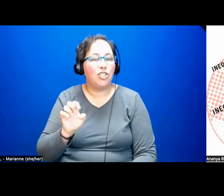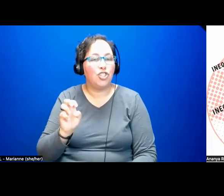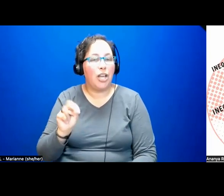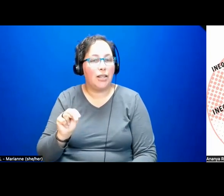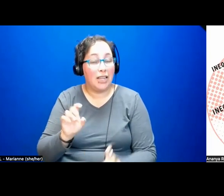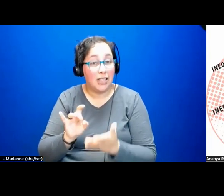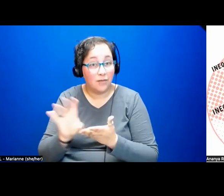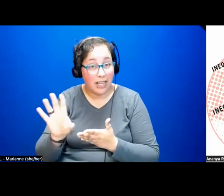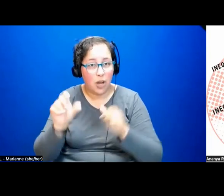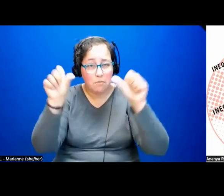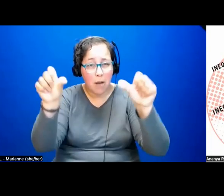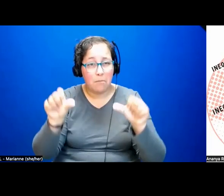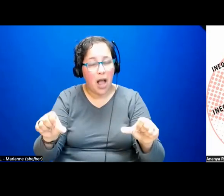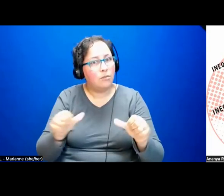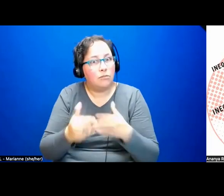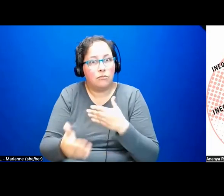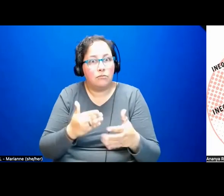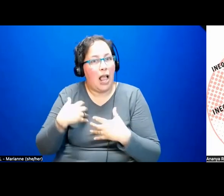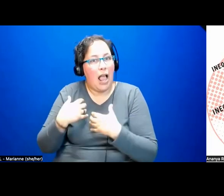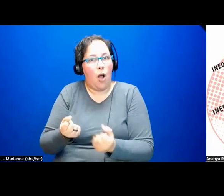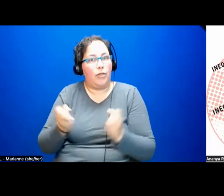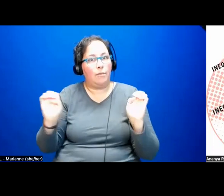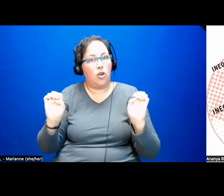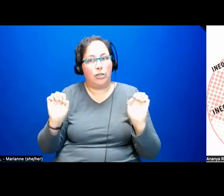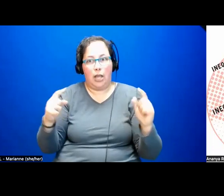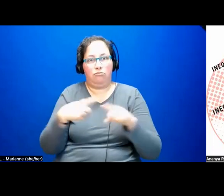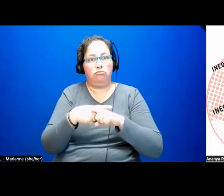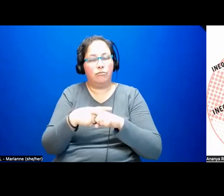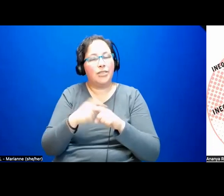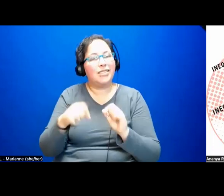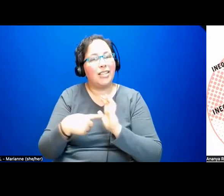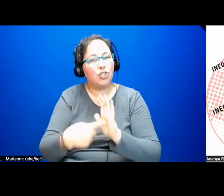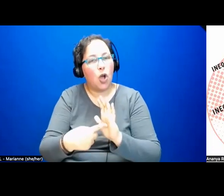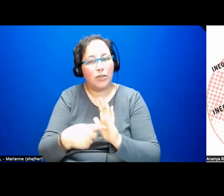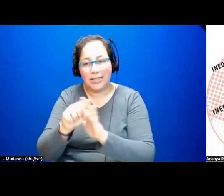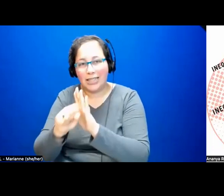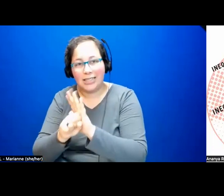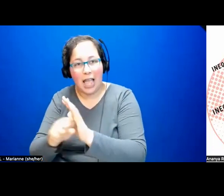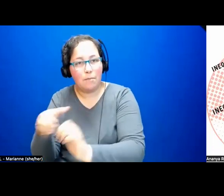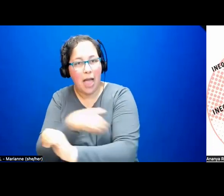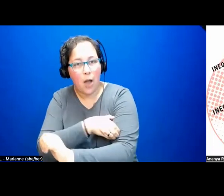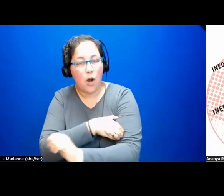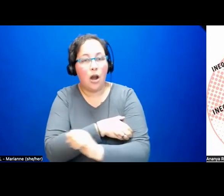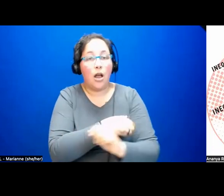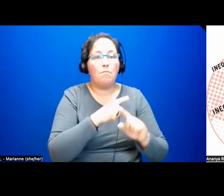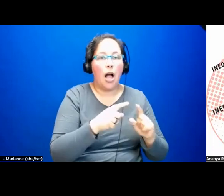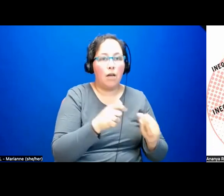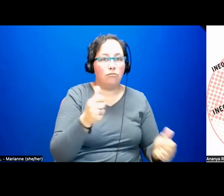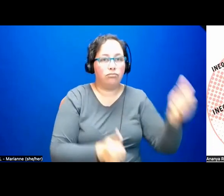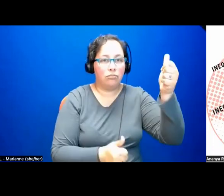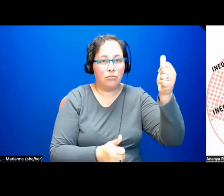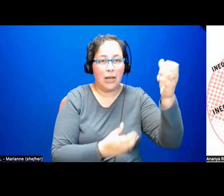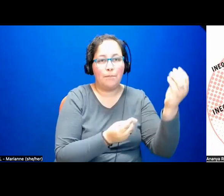emergency, signaled a re-inscription of the relationship between state power and property, with the courts